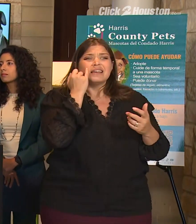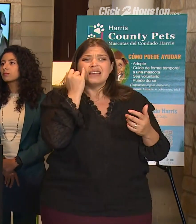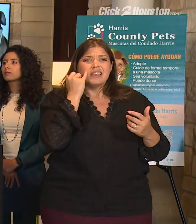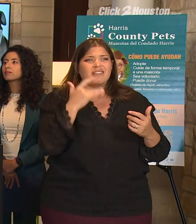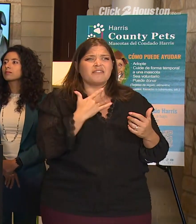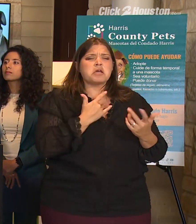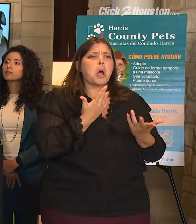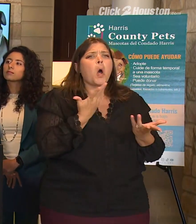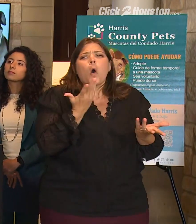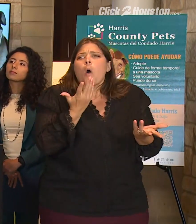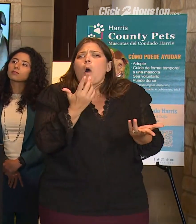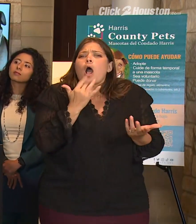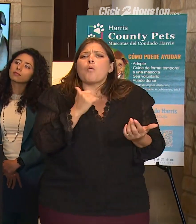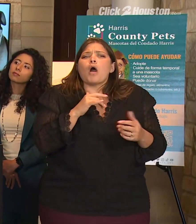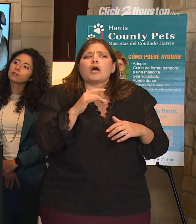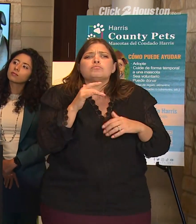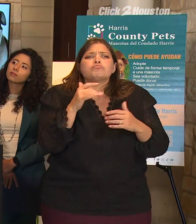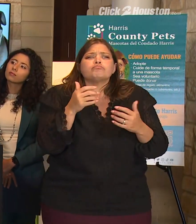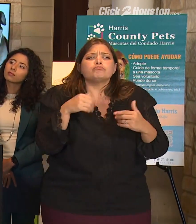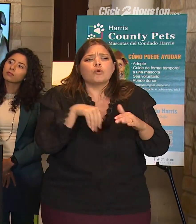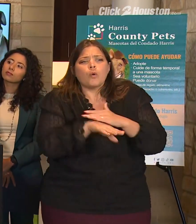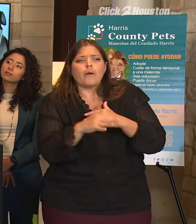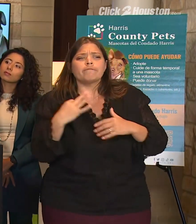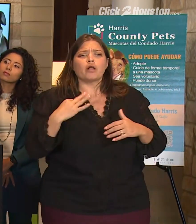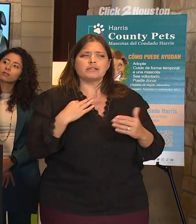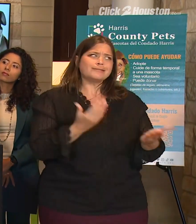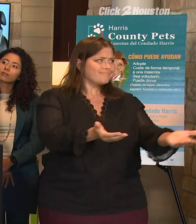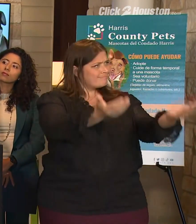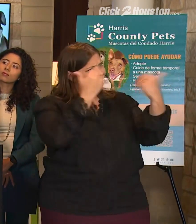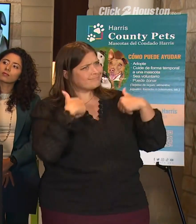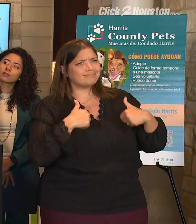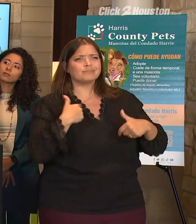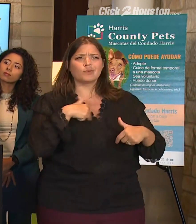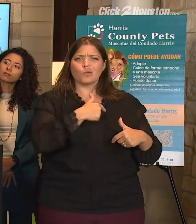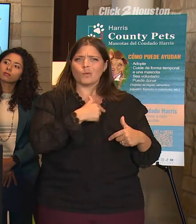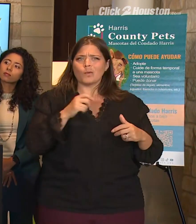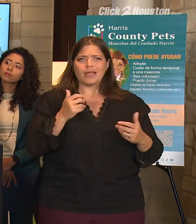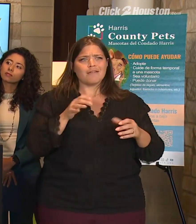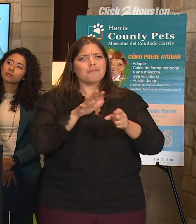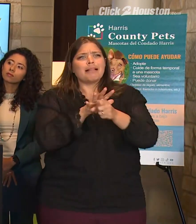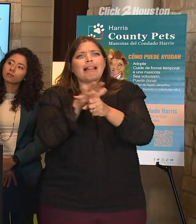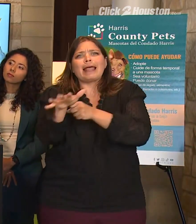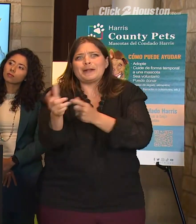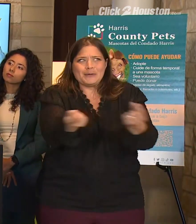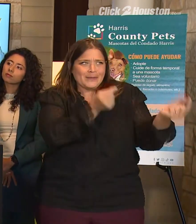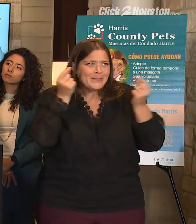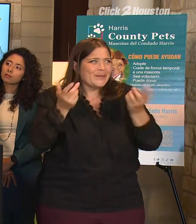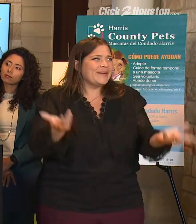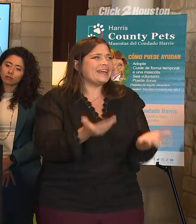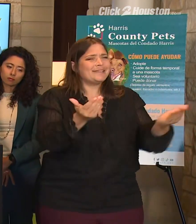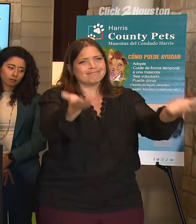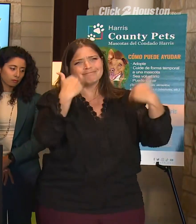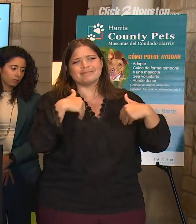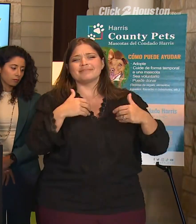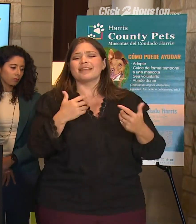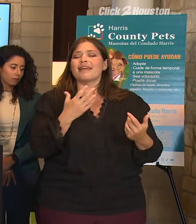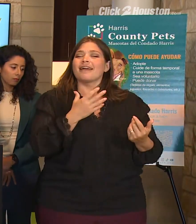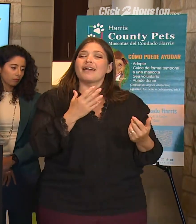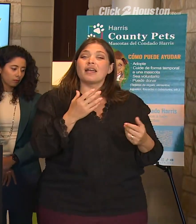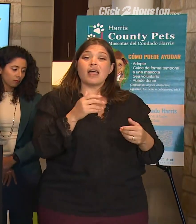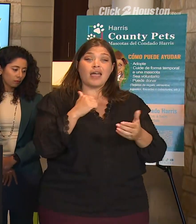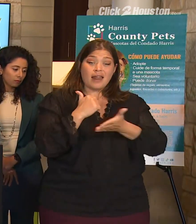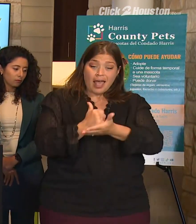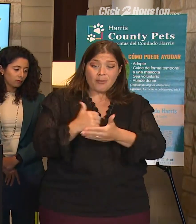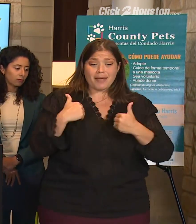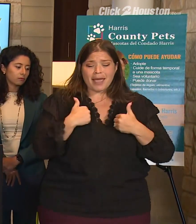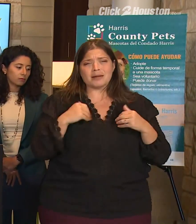here to welcome anyone who wants to, you know, give some time back to the community. And there's not too many things more rewarding than helping